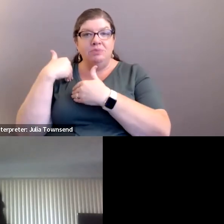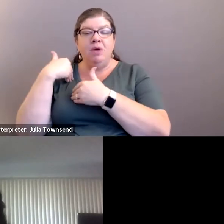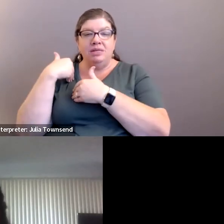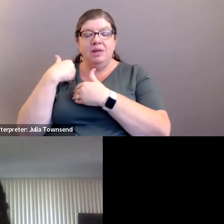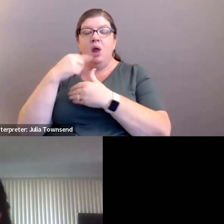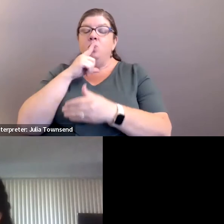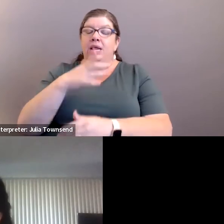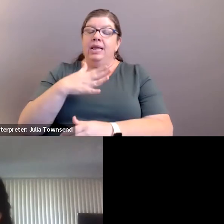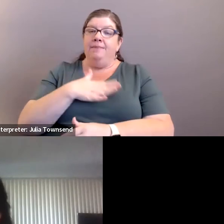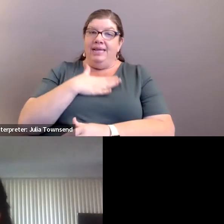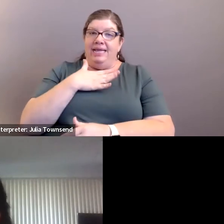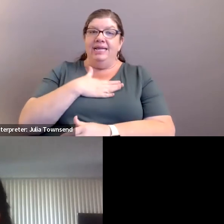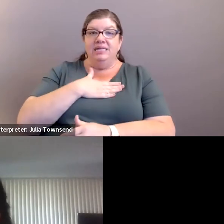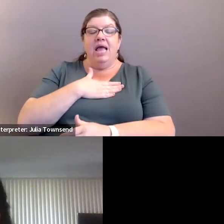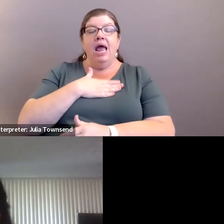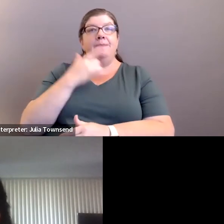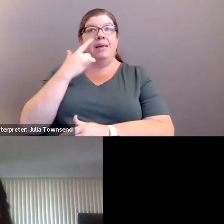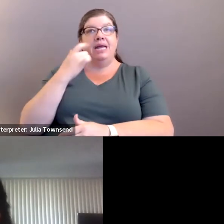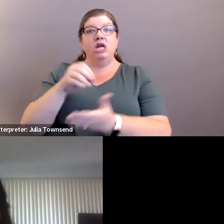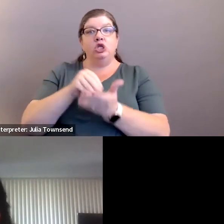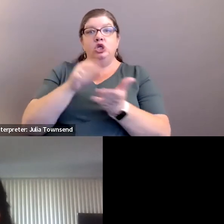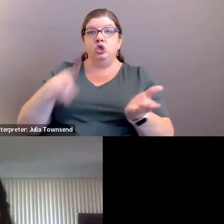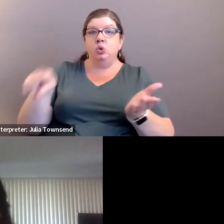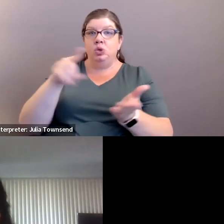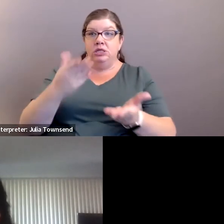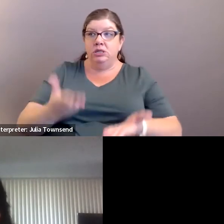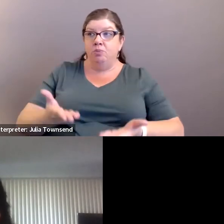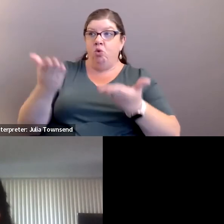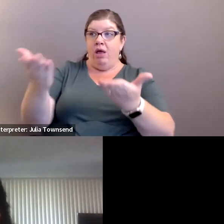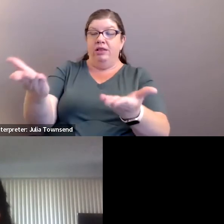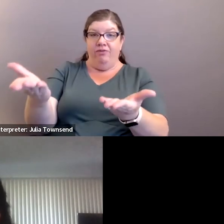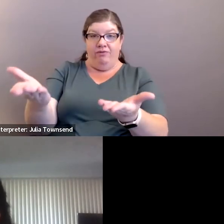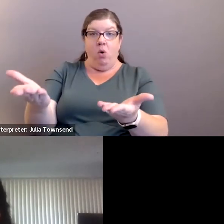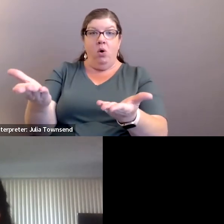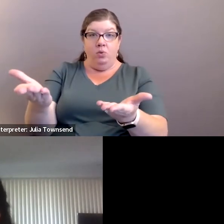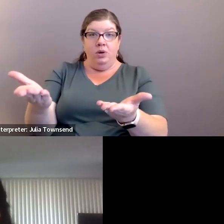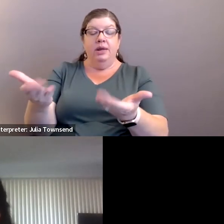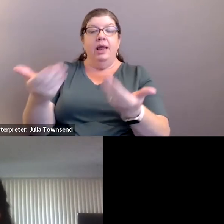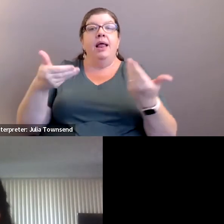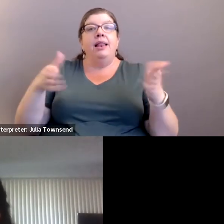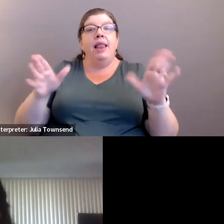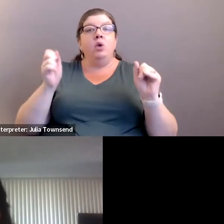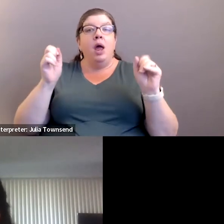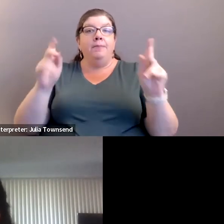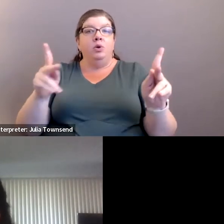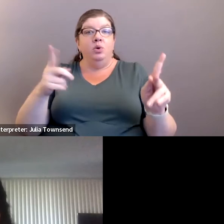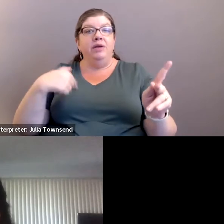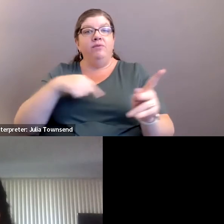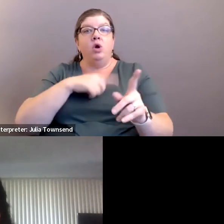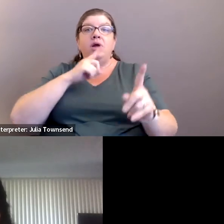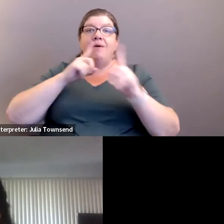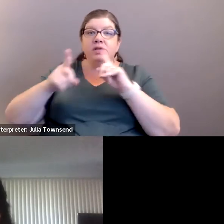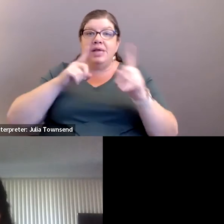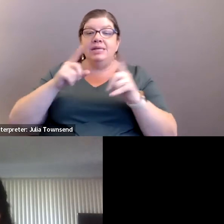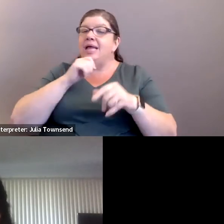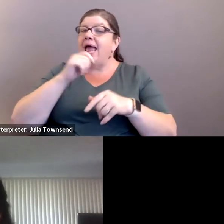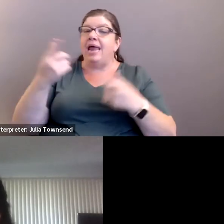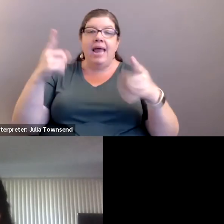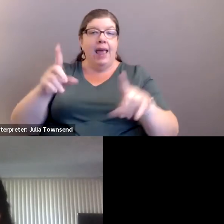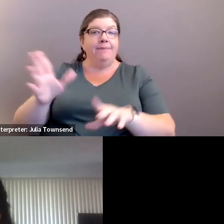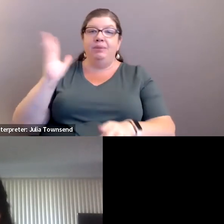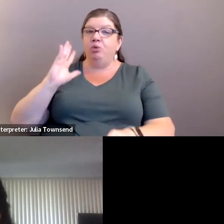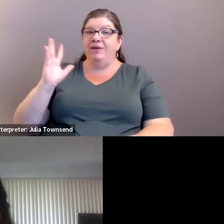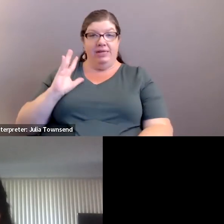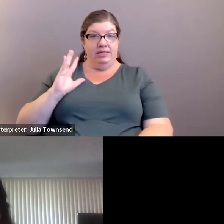and I'm really pleased that because the students brought this forward it allowed the opportunity for some conversations that hadn't happened